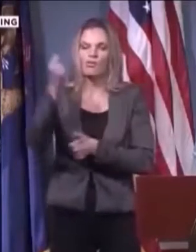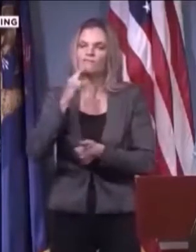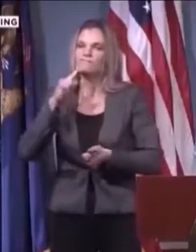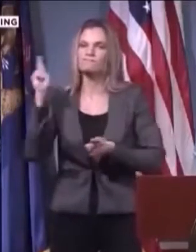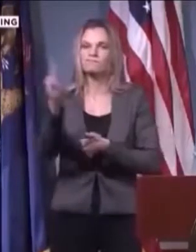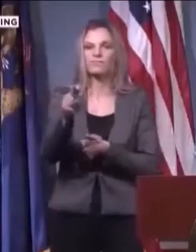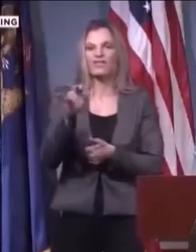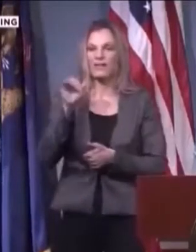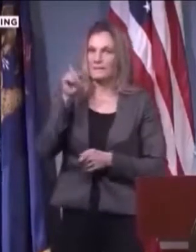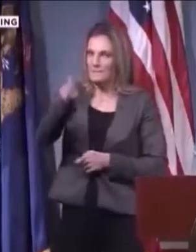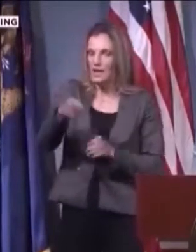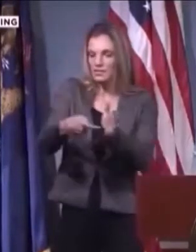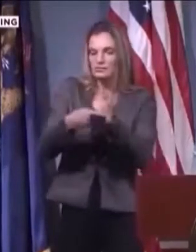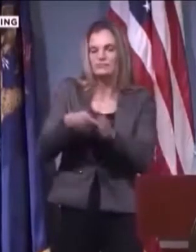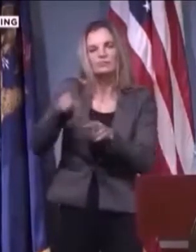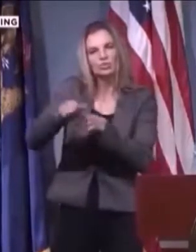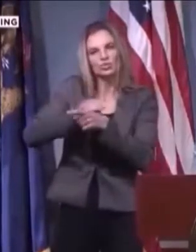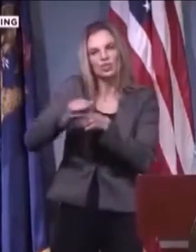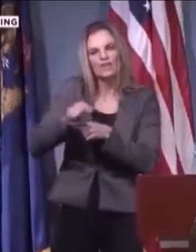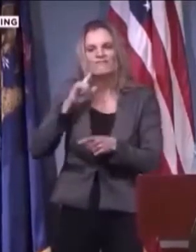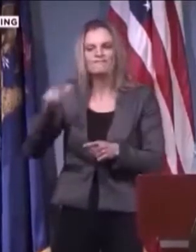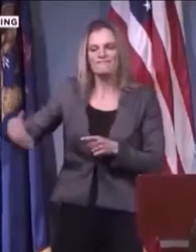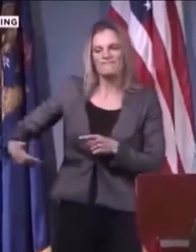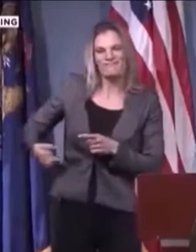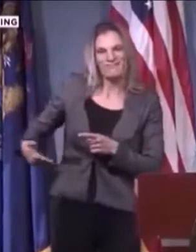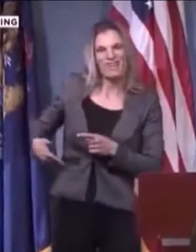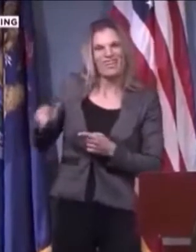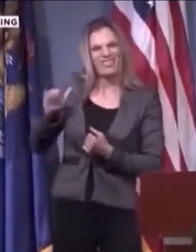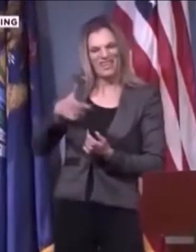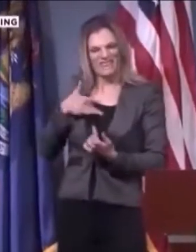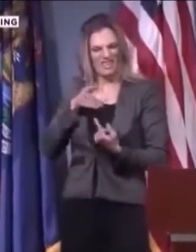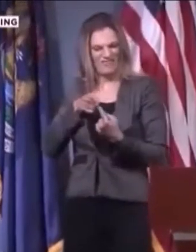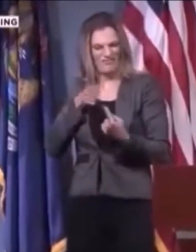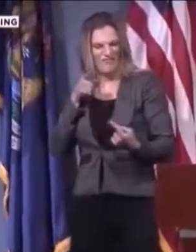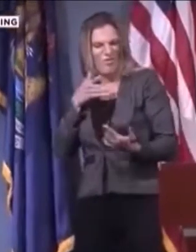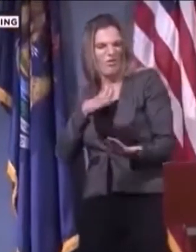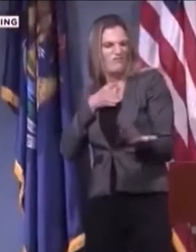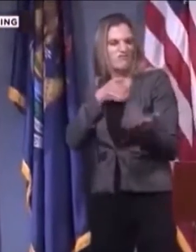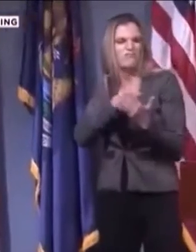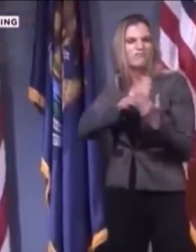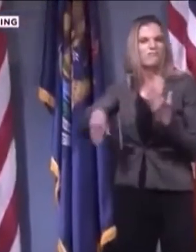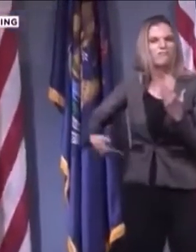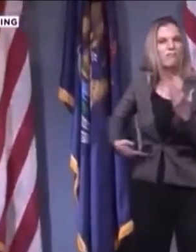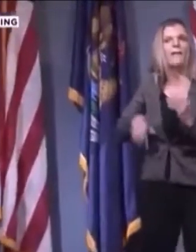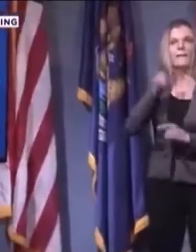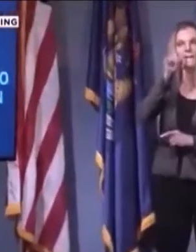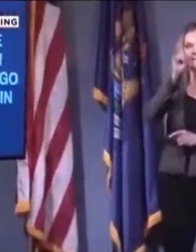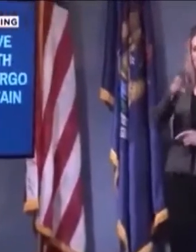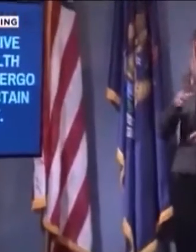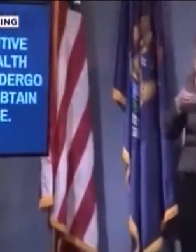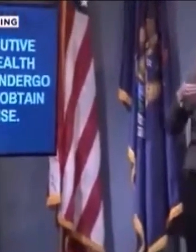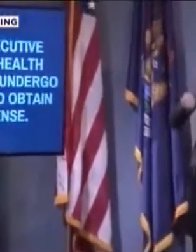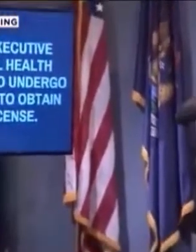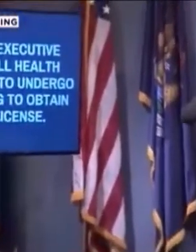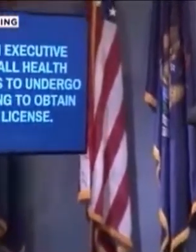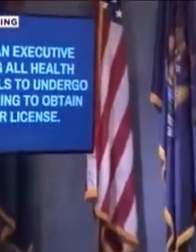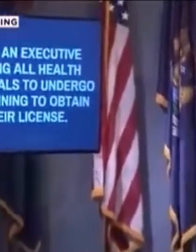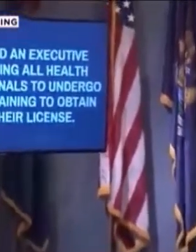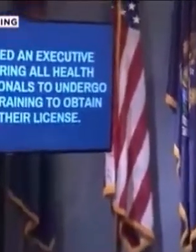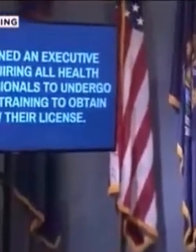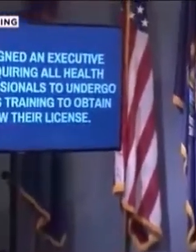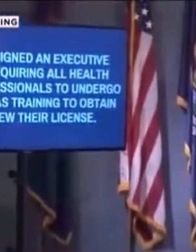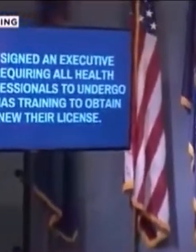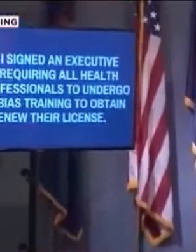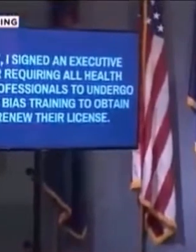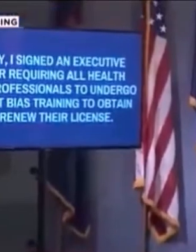new medical license or to renew your medical license, you must take racial bias training. Now, she did say that she was going to take this